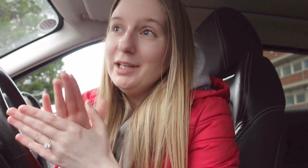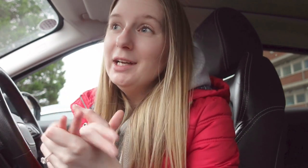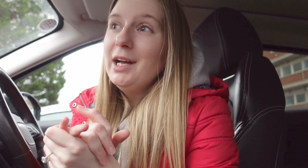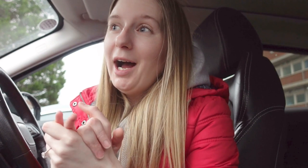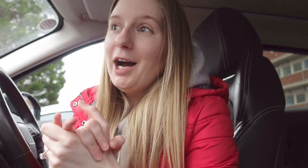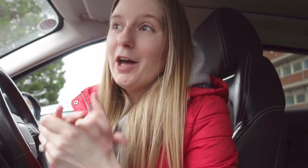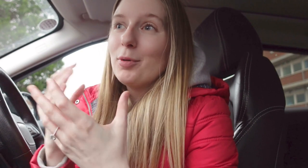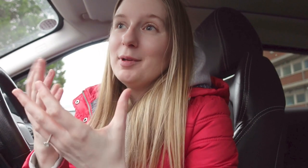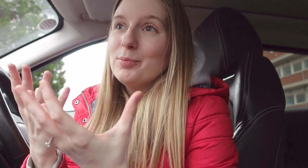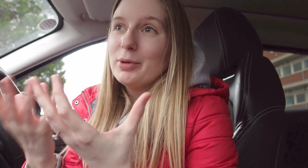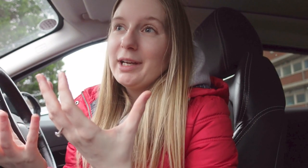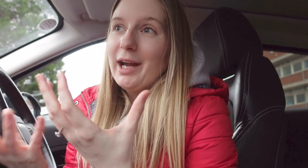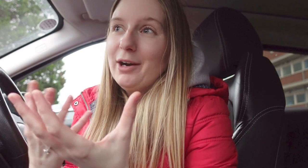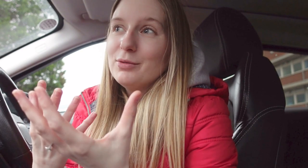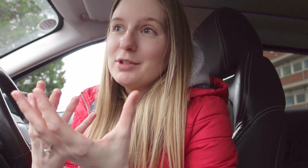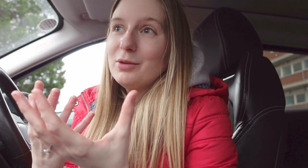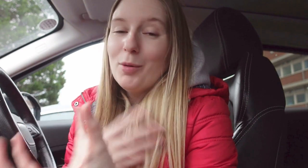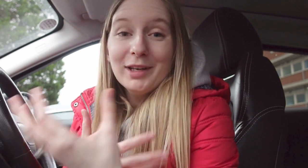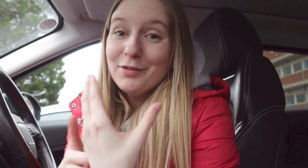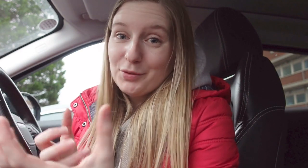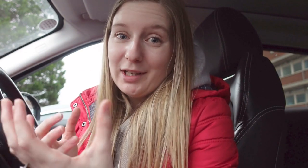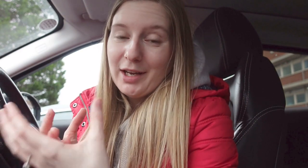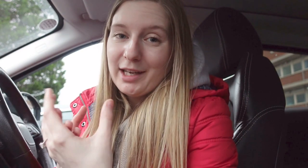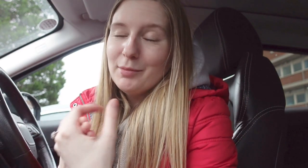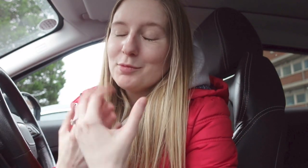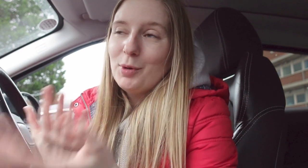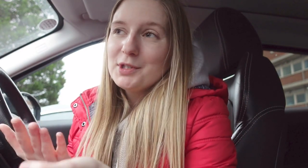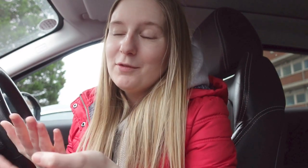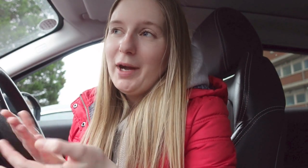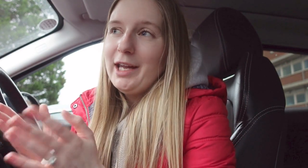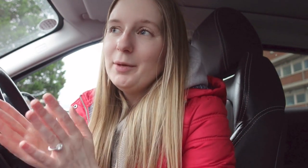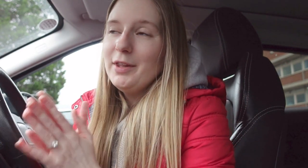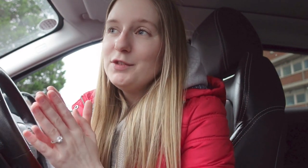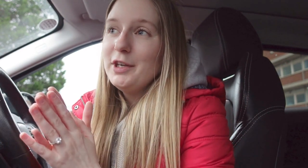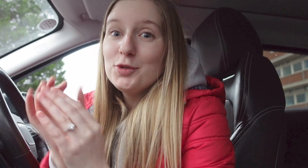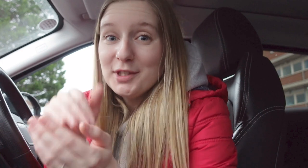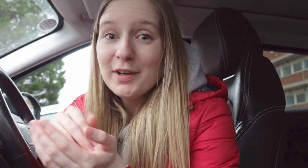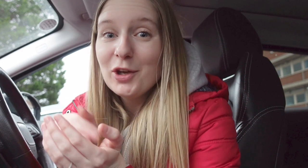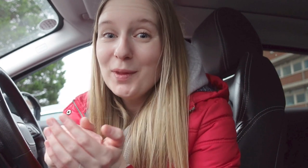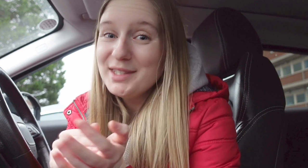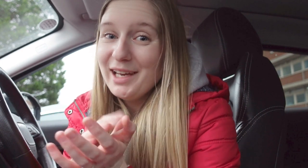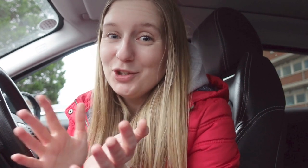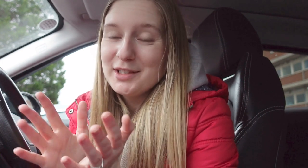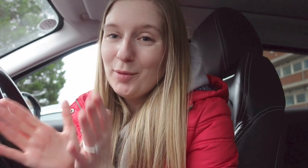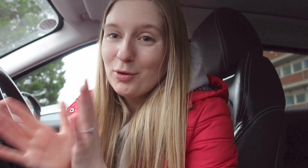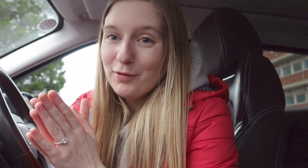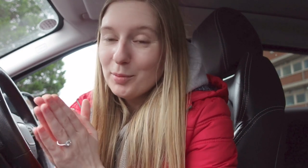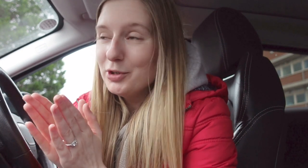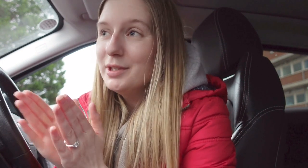uh that'll probably bring out what my life is really like in a much more positive way but in this video specifically on this day as you can tell by all of the appointments